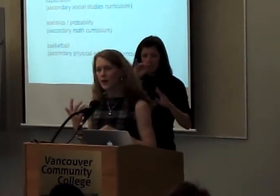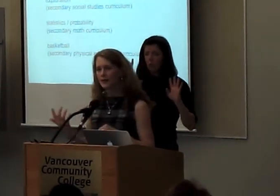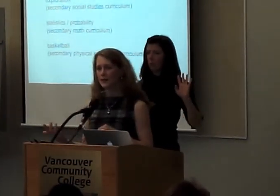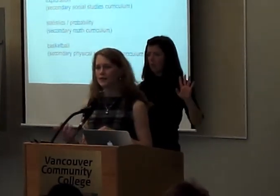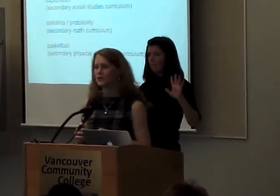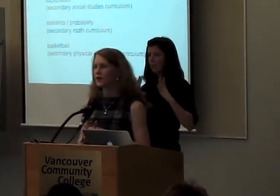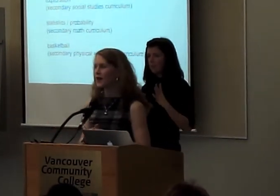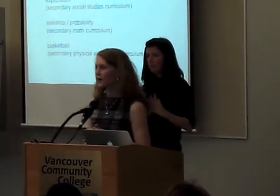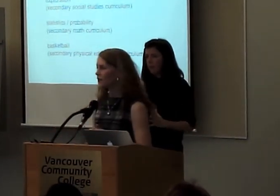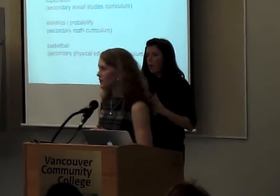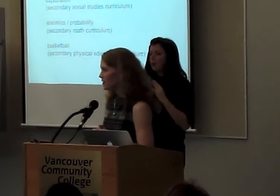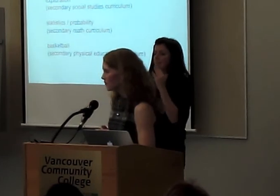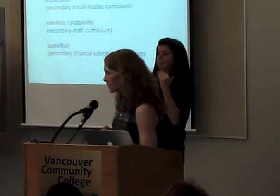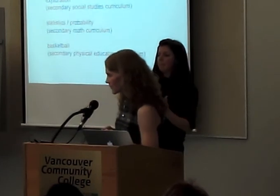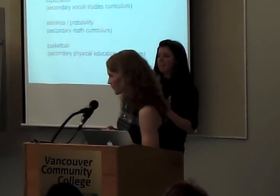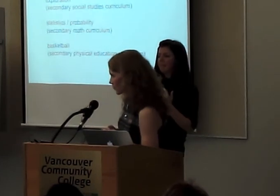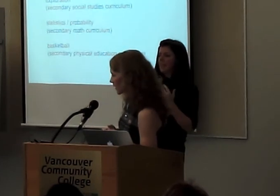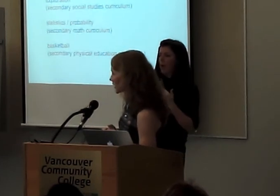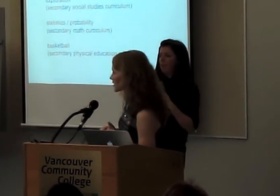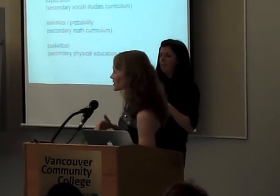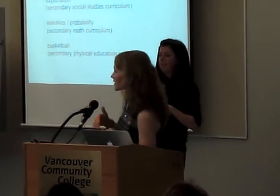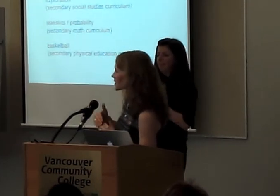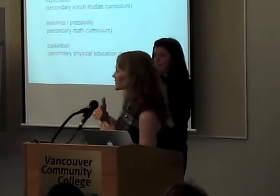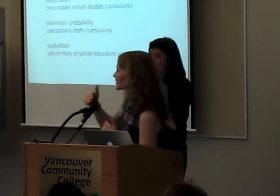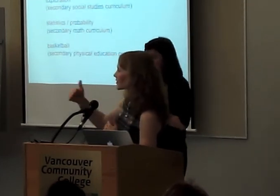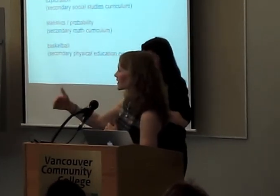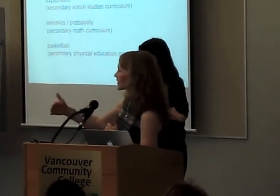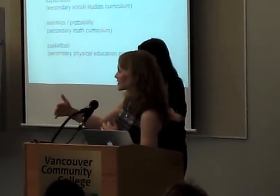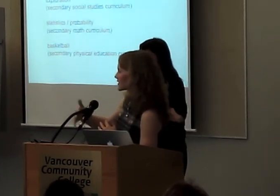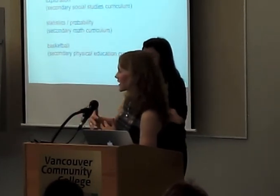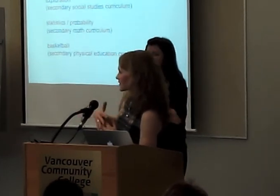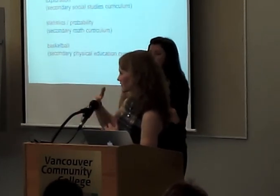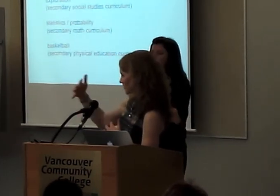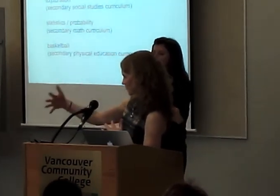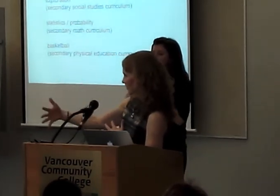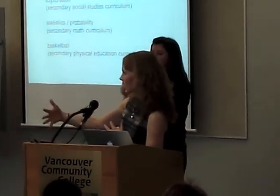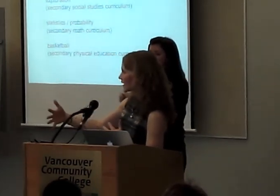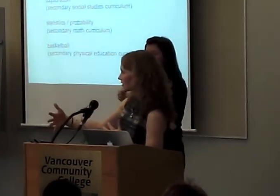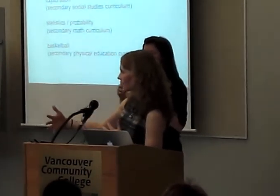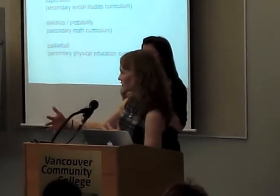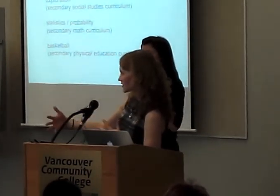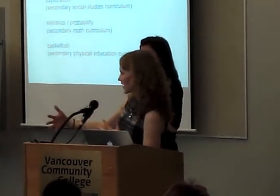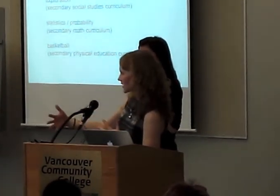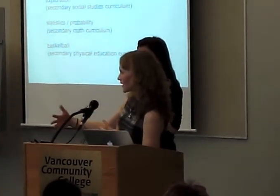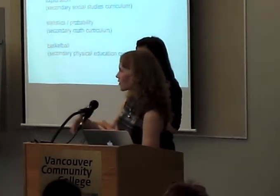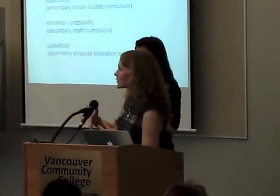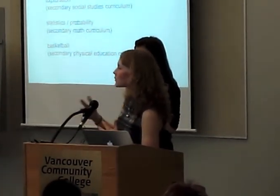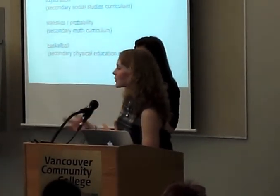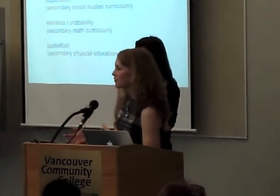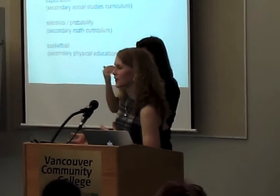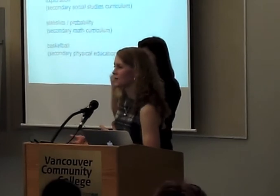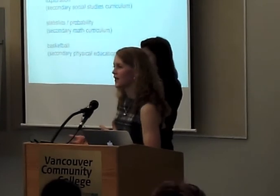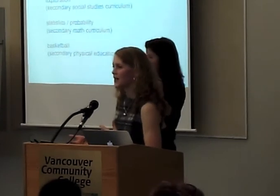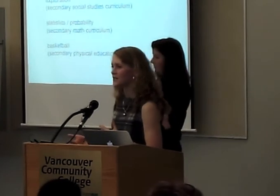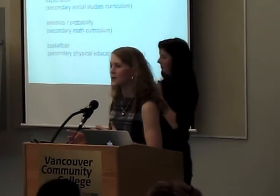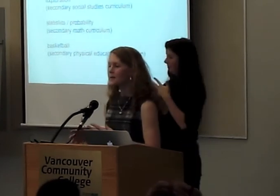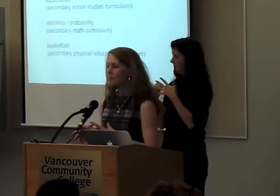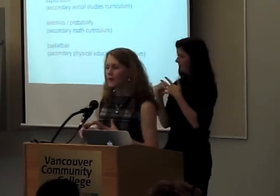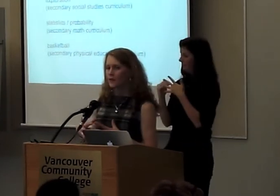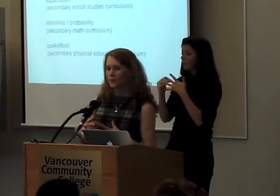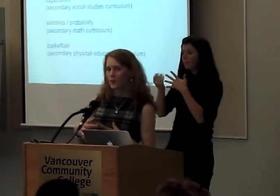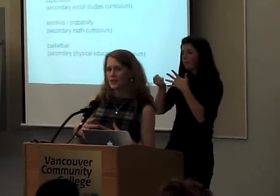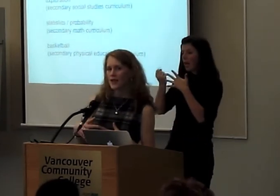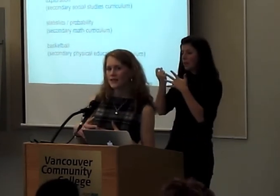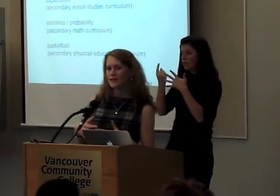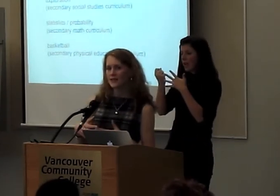What we might then do now, if it's all right with everybody, is to consider the, this next kind of understanding, only briefly, because